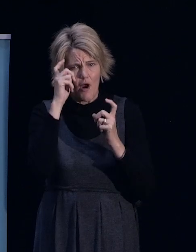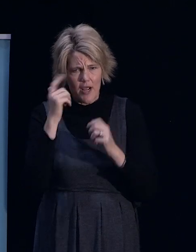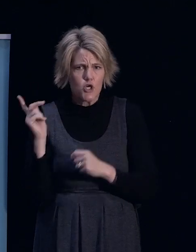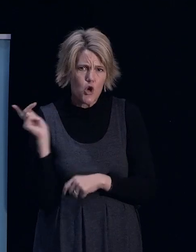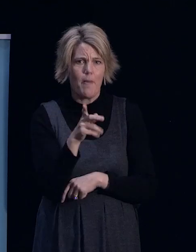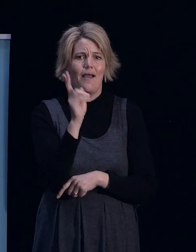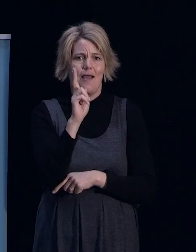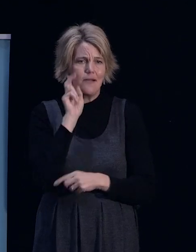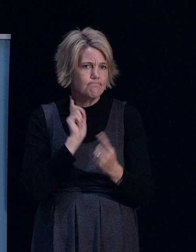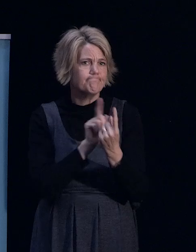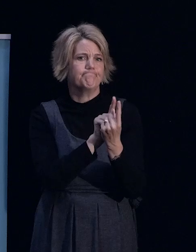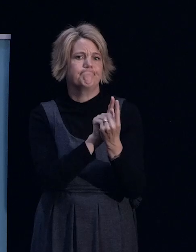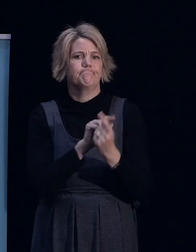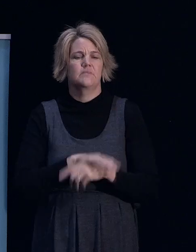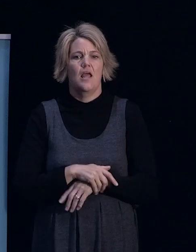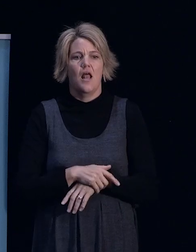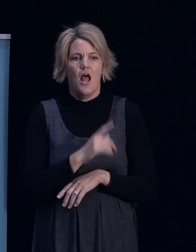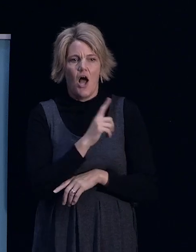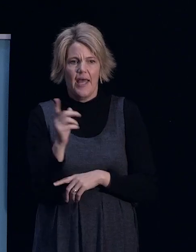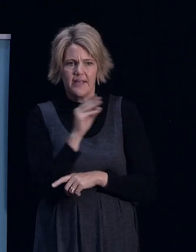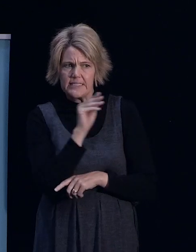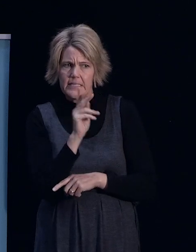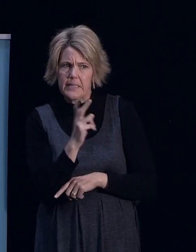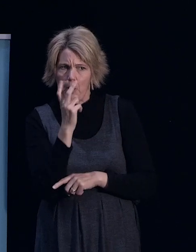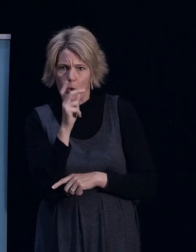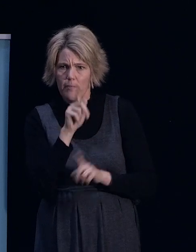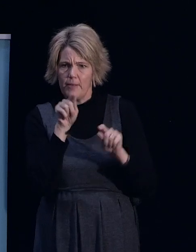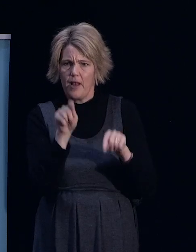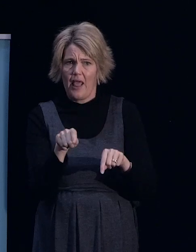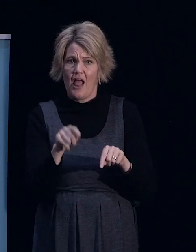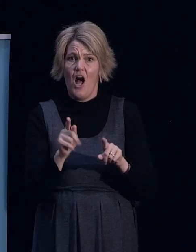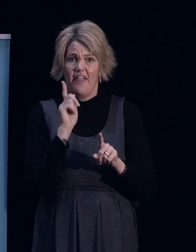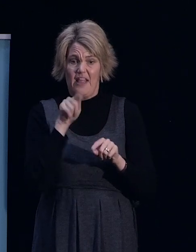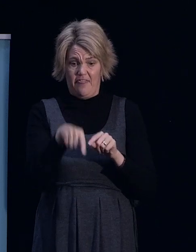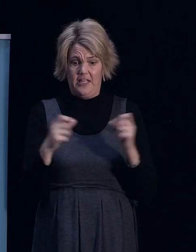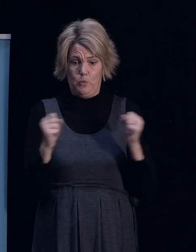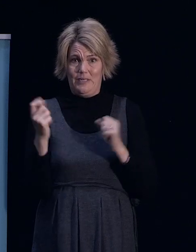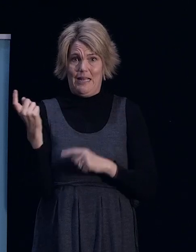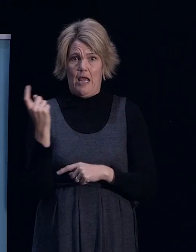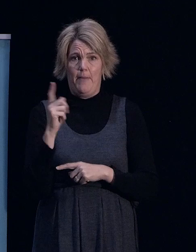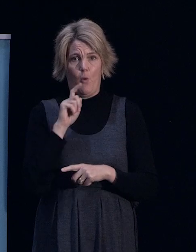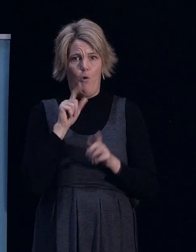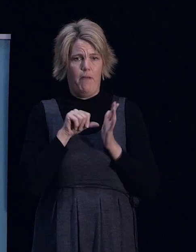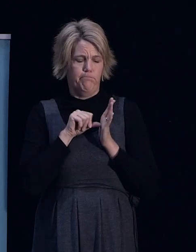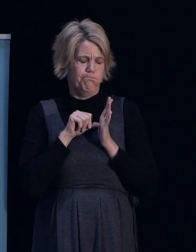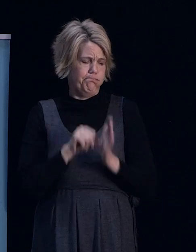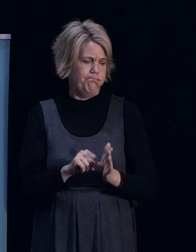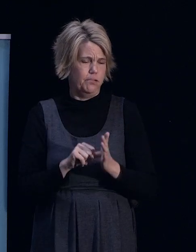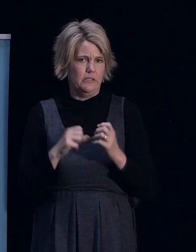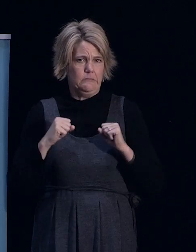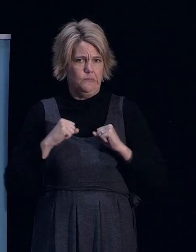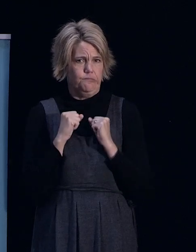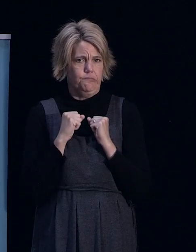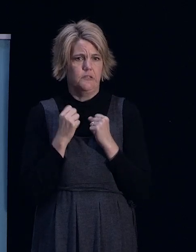for you personally, and I see some older people here, the winter is going to be hard. I think we all know that. There are some people here as well,